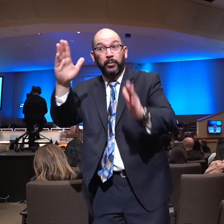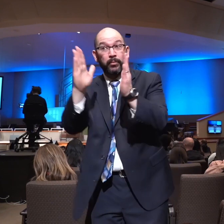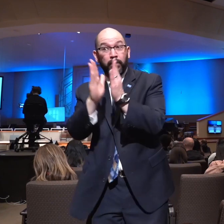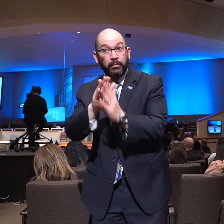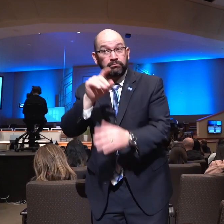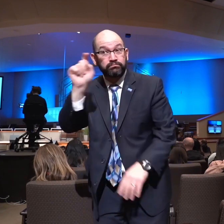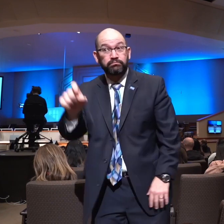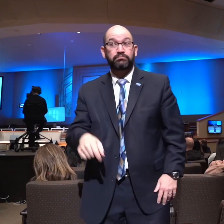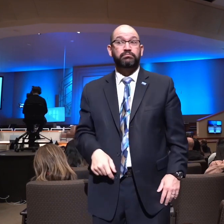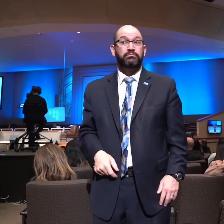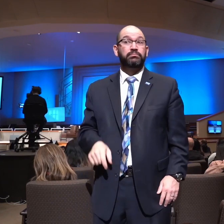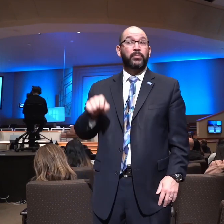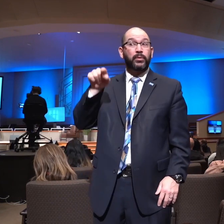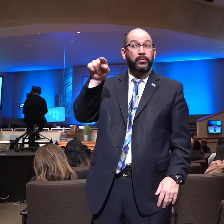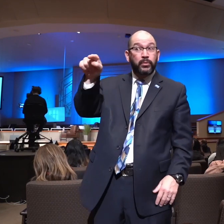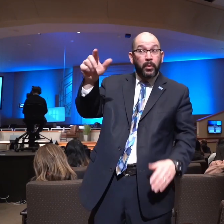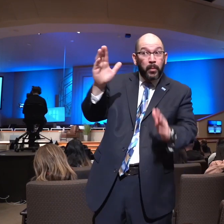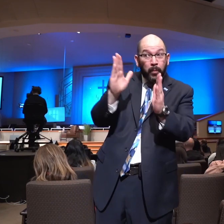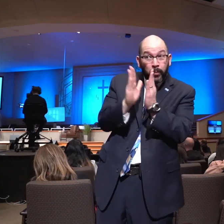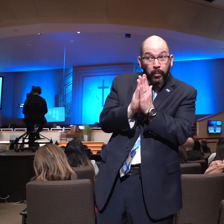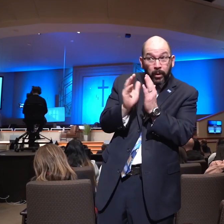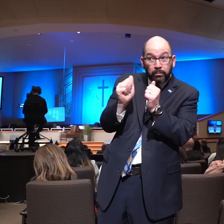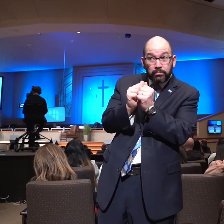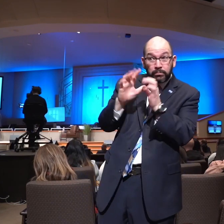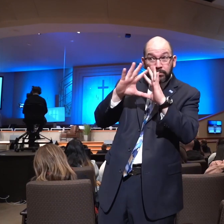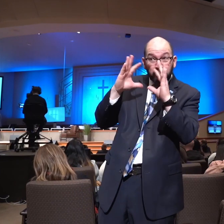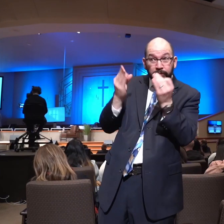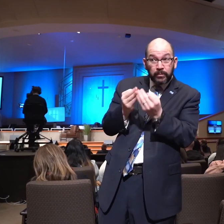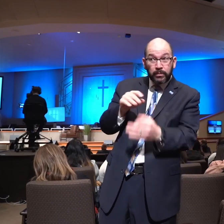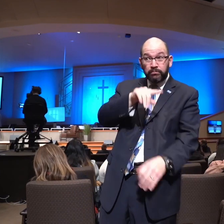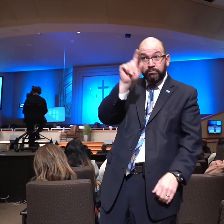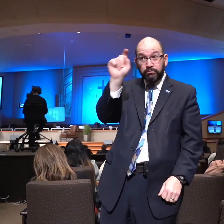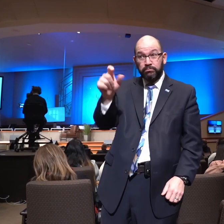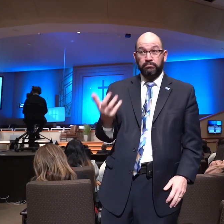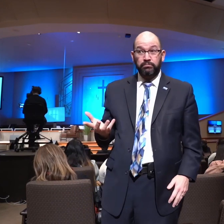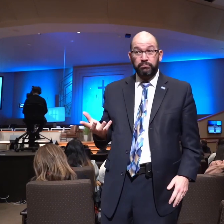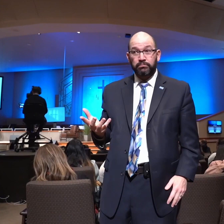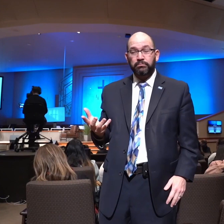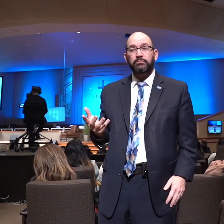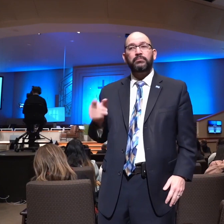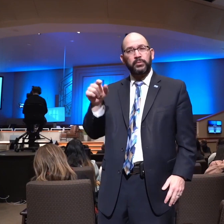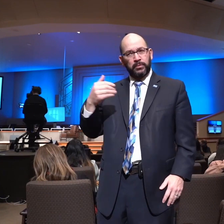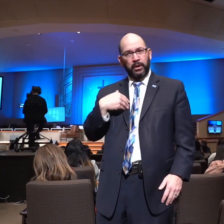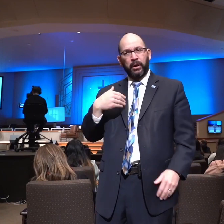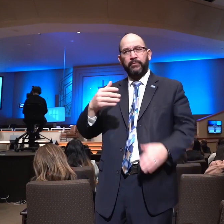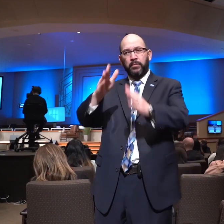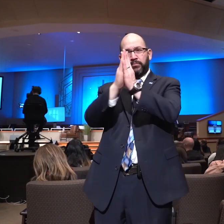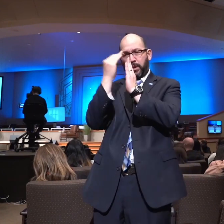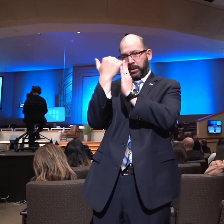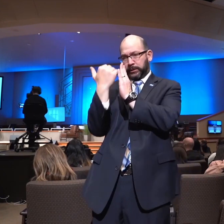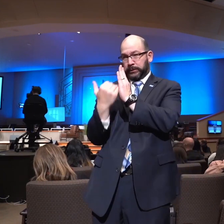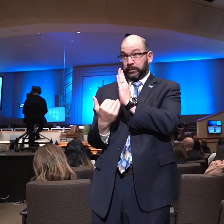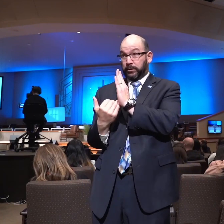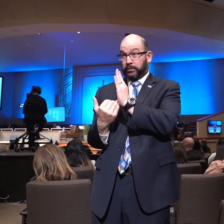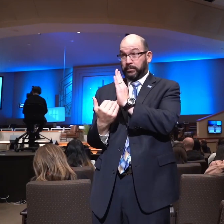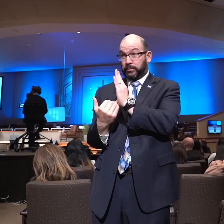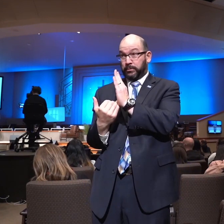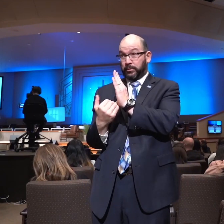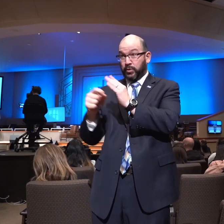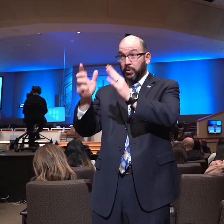Do you pray with your family? Do you have a prayer list? Are you praying for people to be